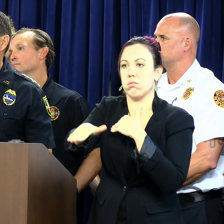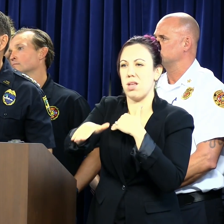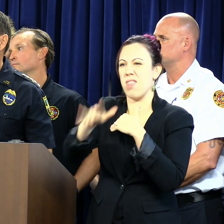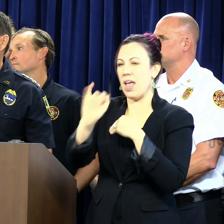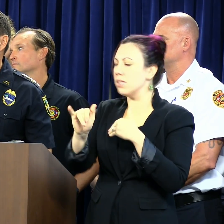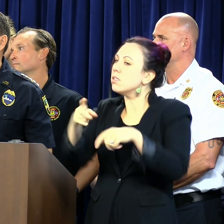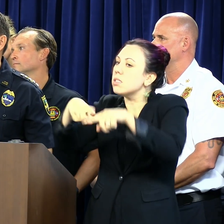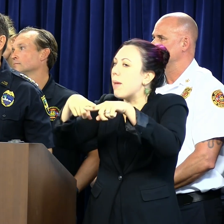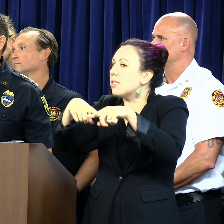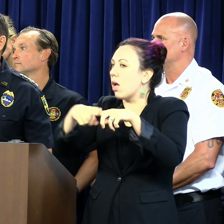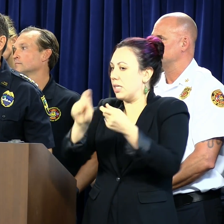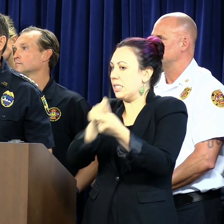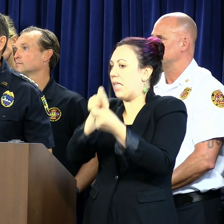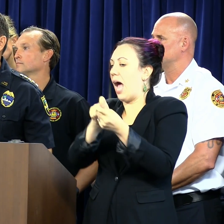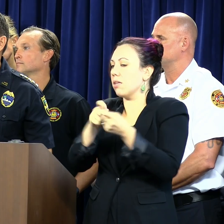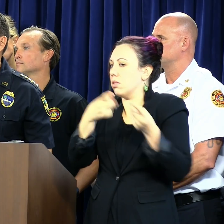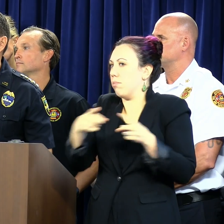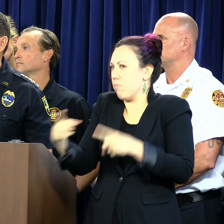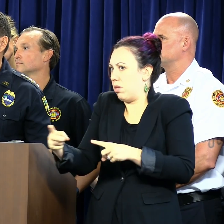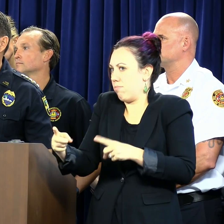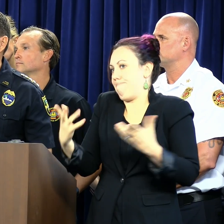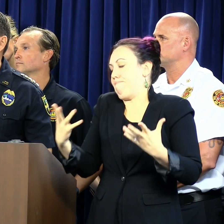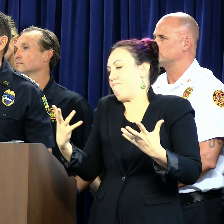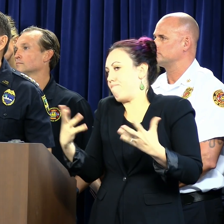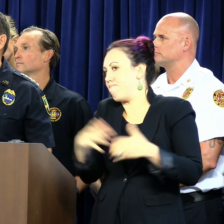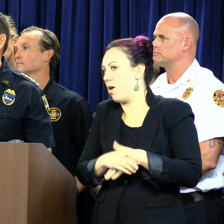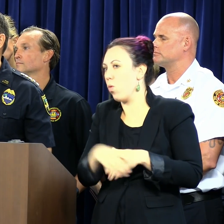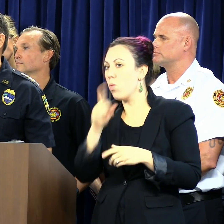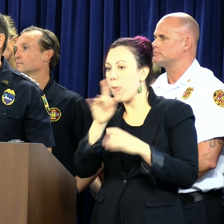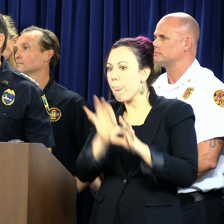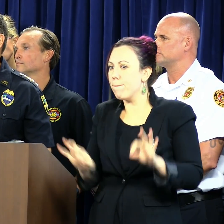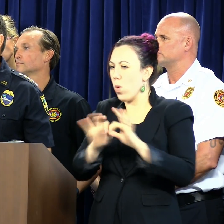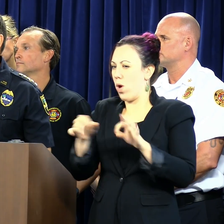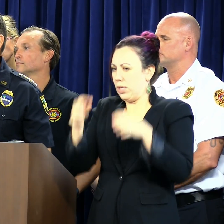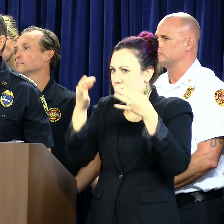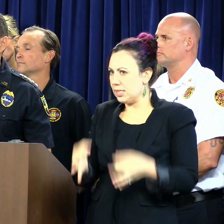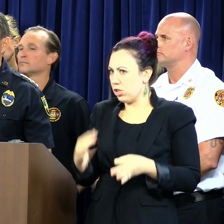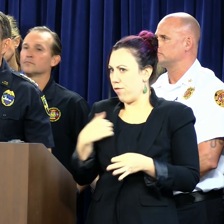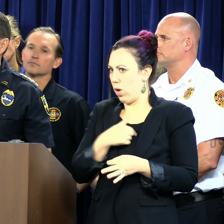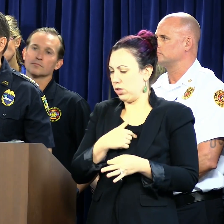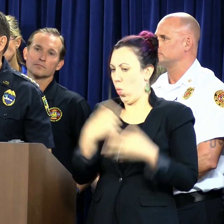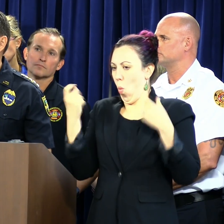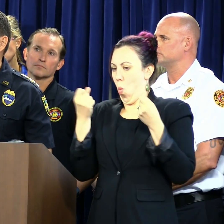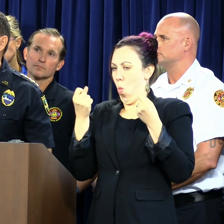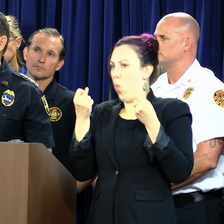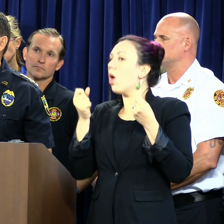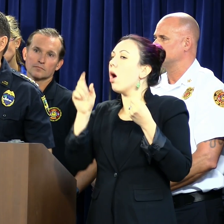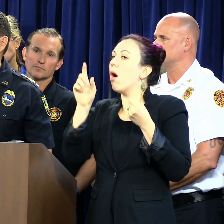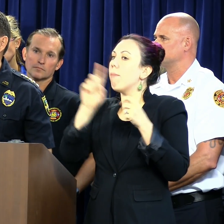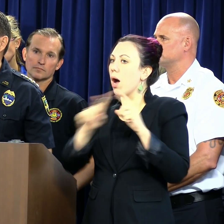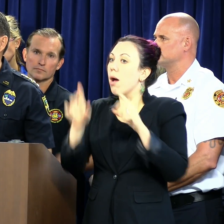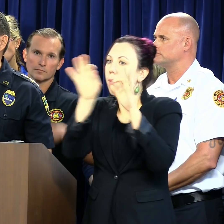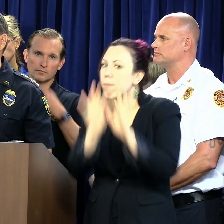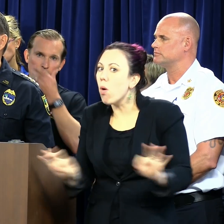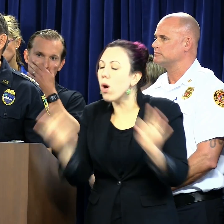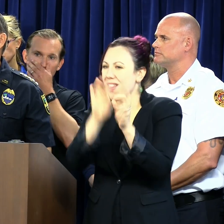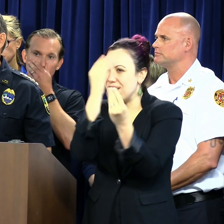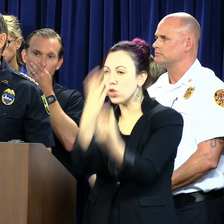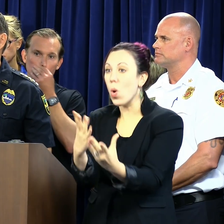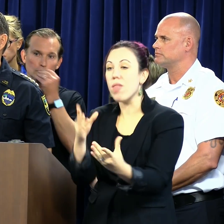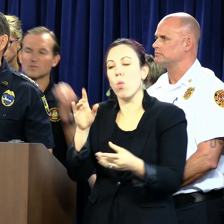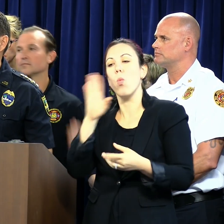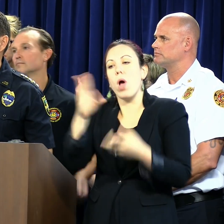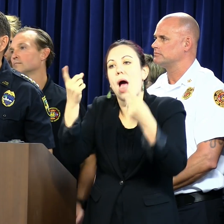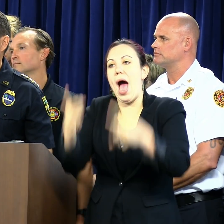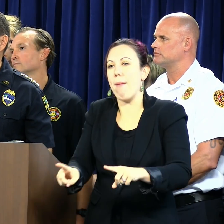monitoring of that situation, a very important decision for us when we do that. But it's important for people to know that that time will